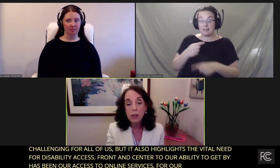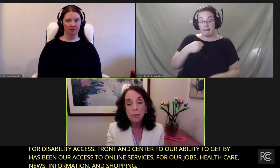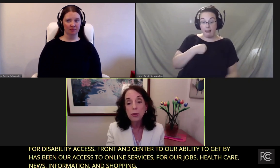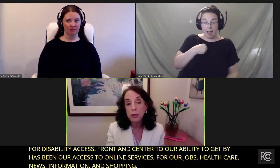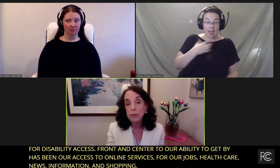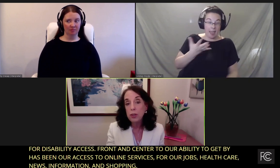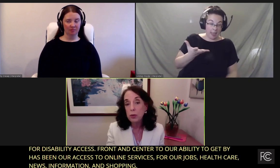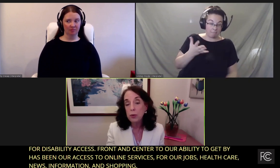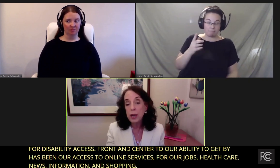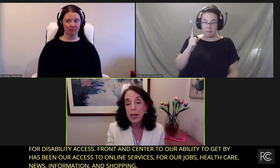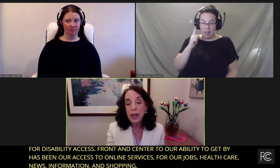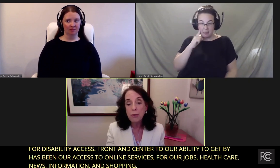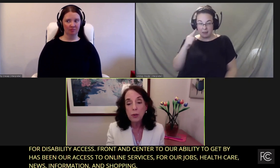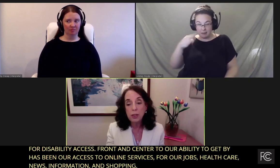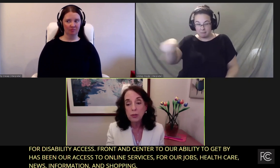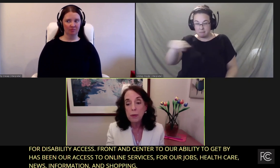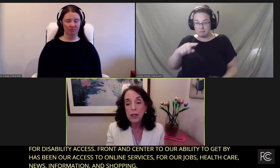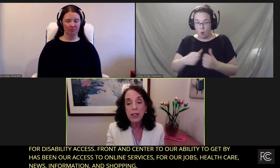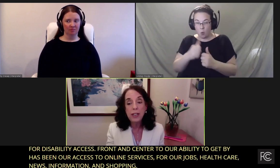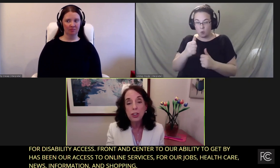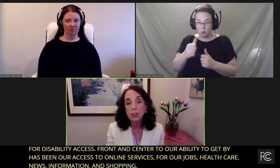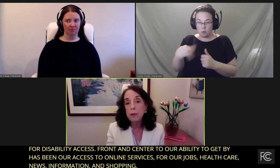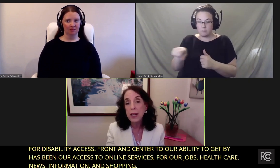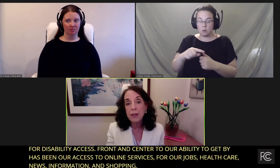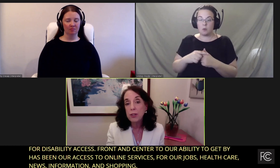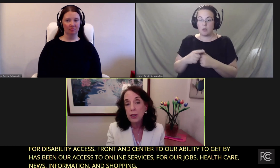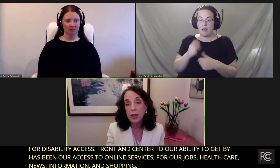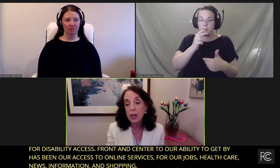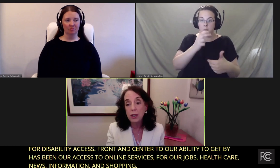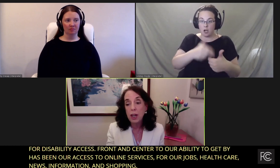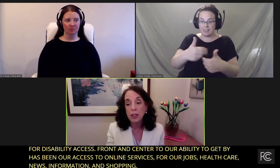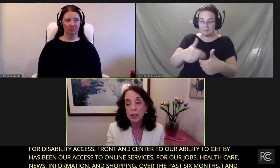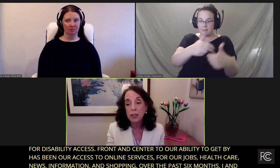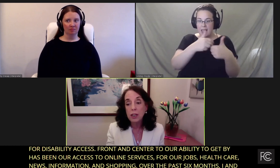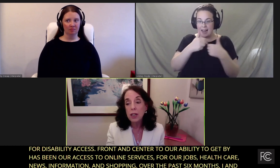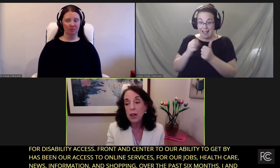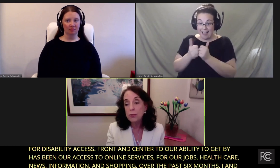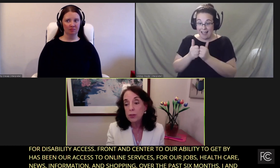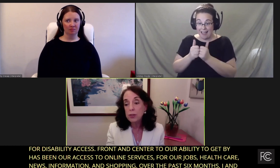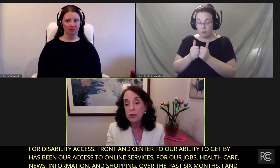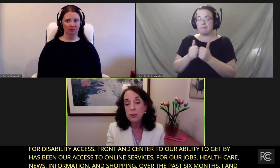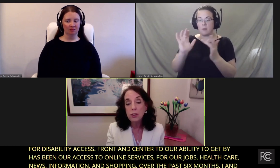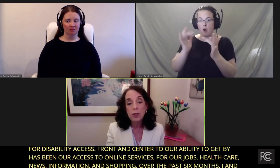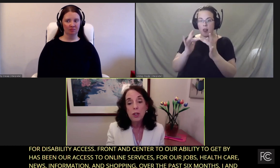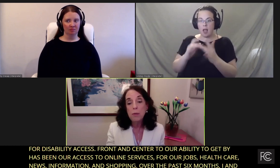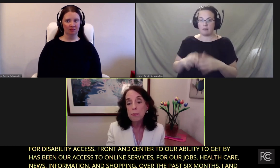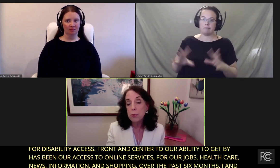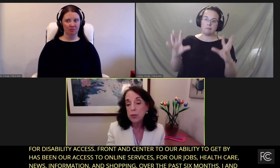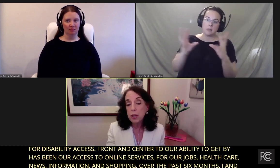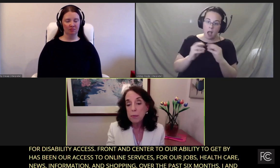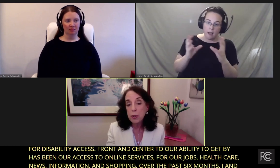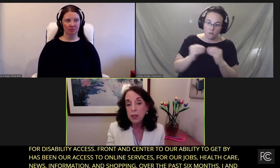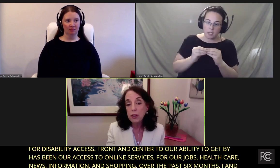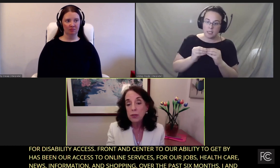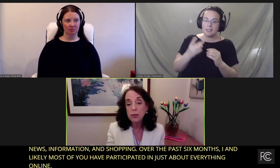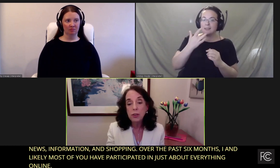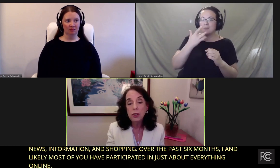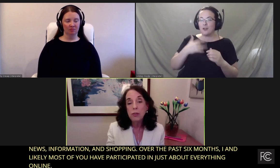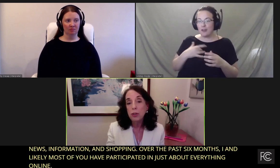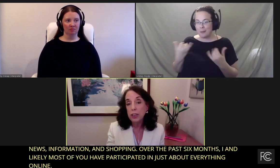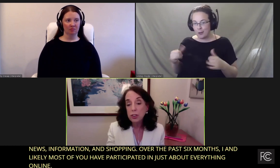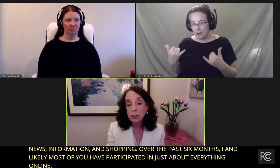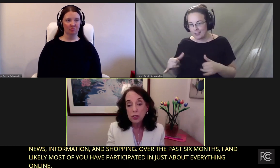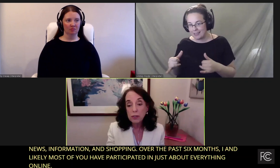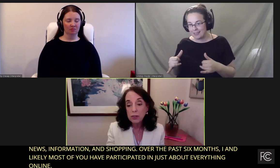likely most of you have participated in just about everything online conferences, birthday parties,